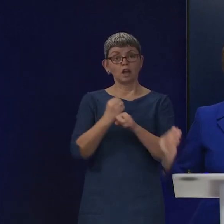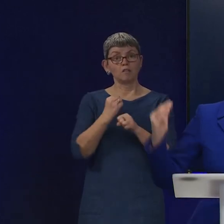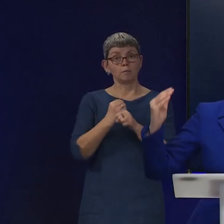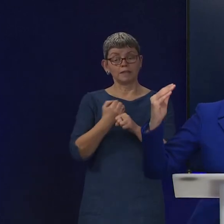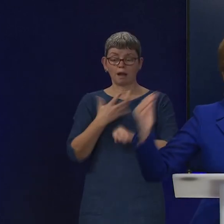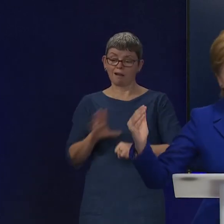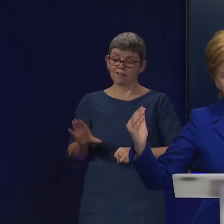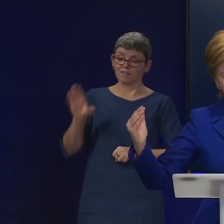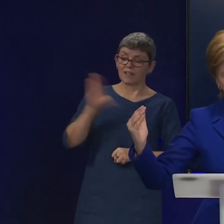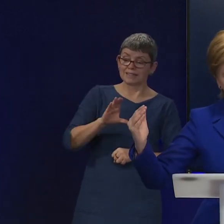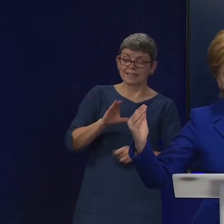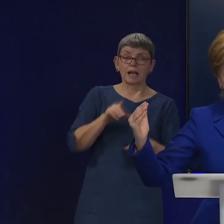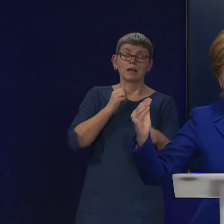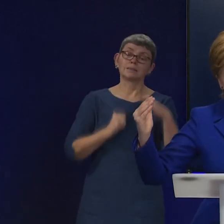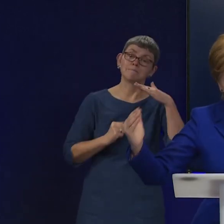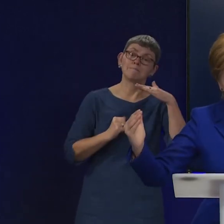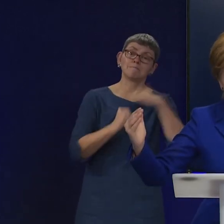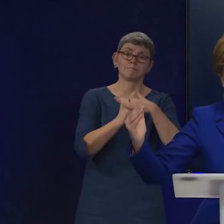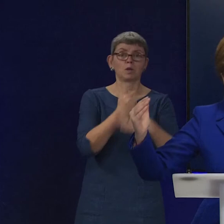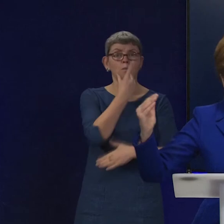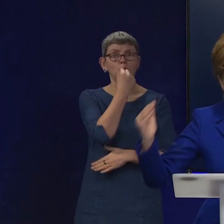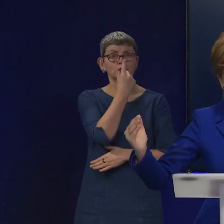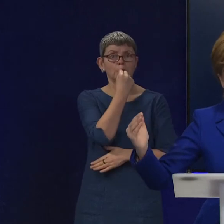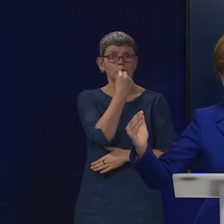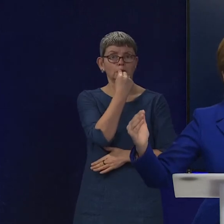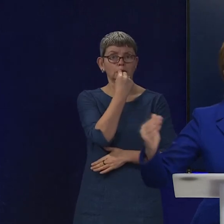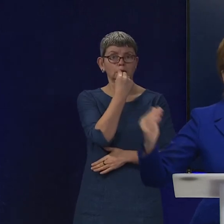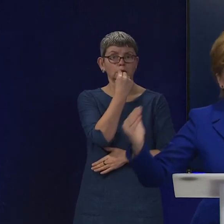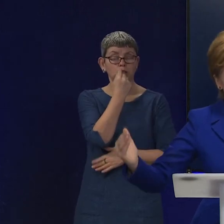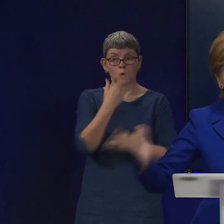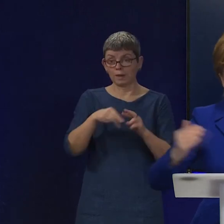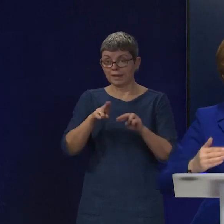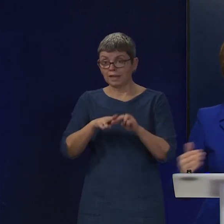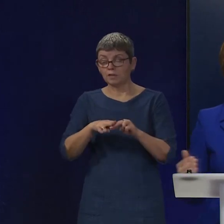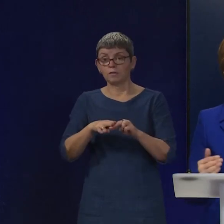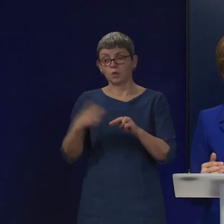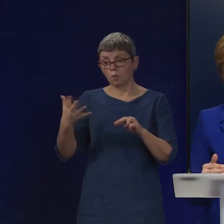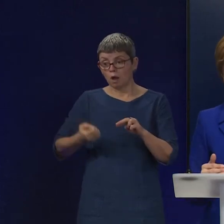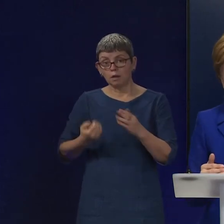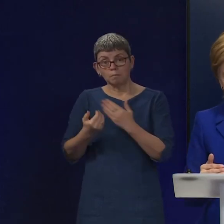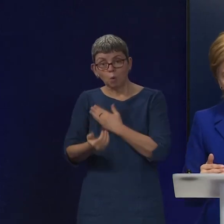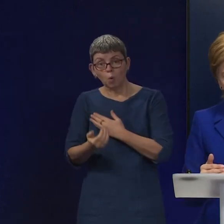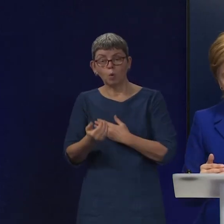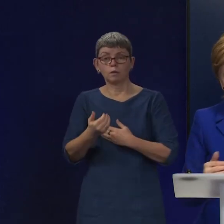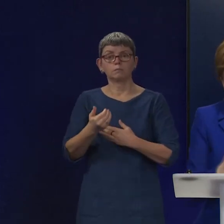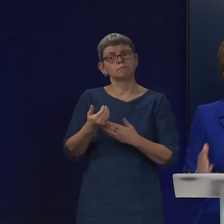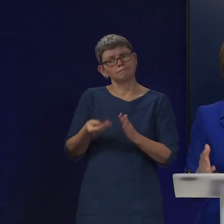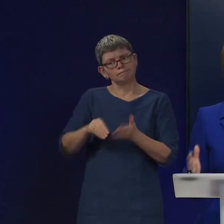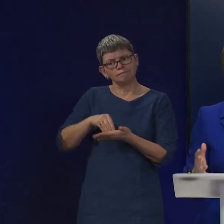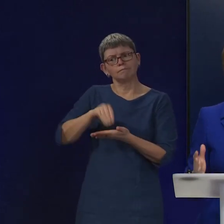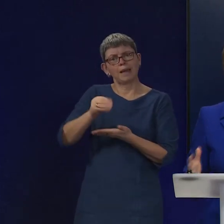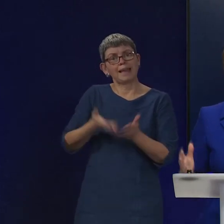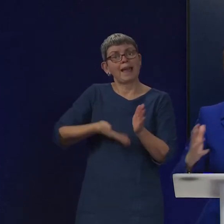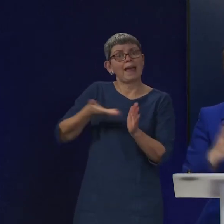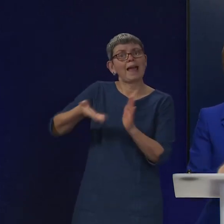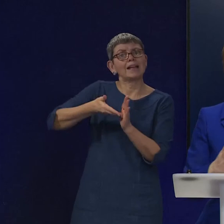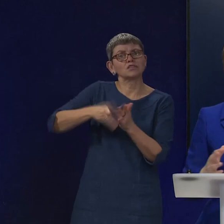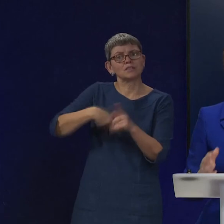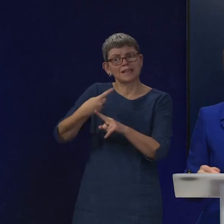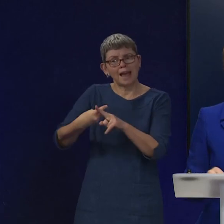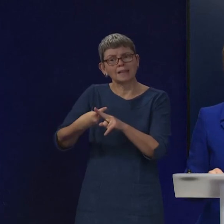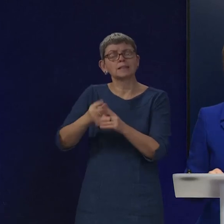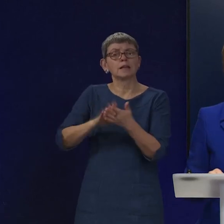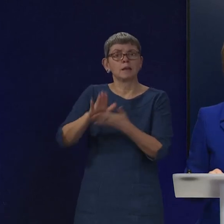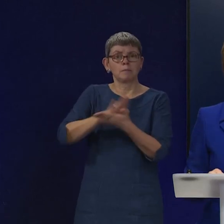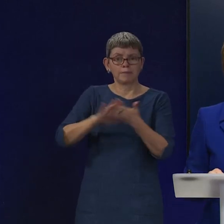Scotland. We're asking those who earn most to pay a bit more tax using our income tax powers. So we're doing what we can to